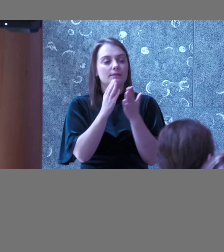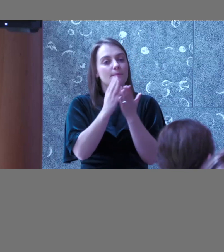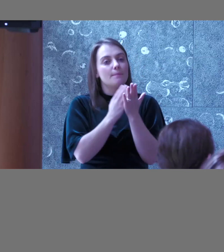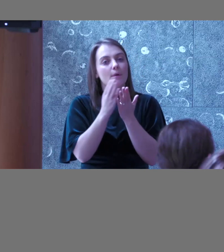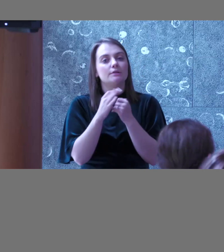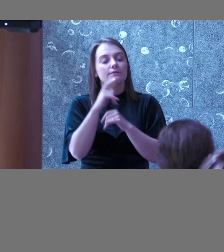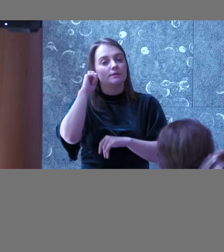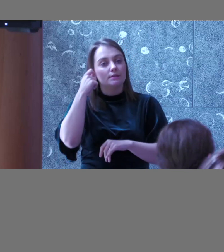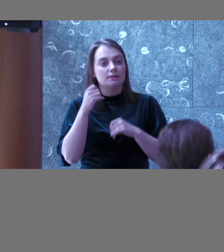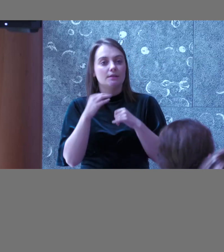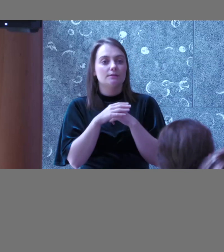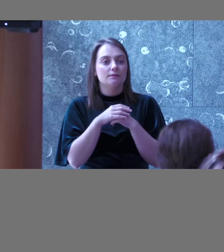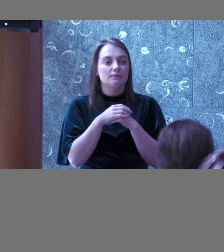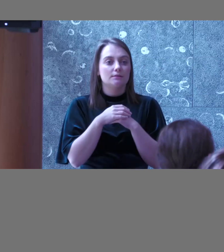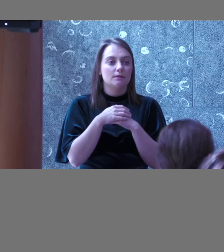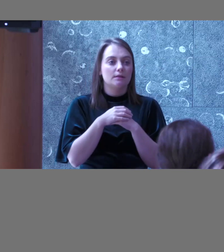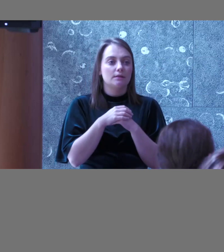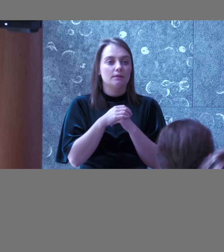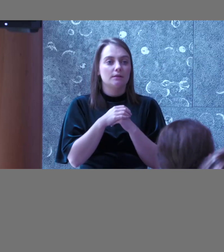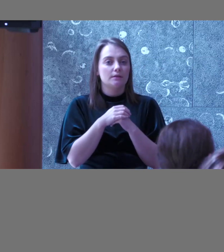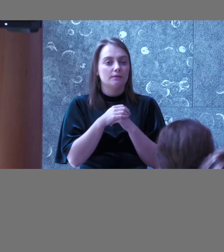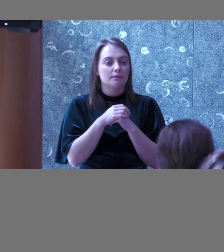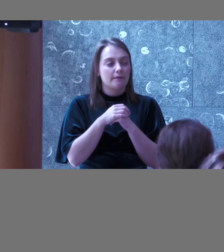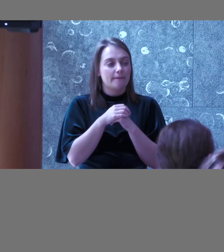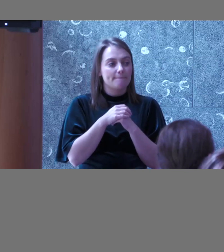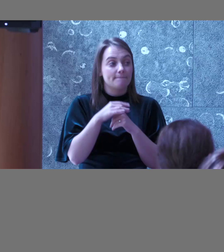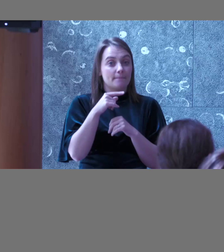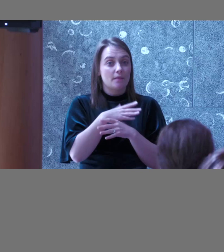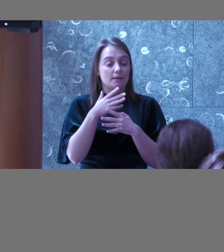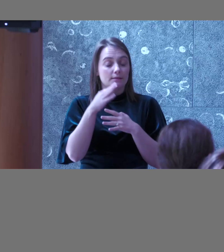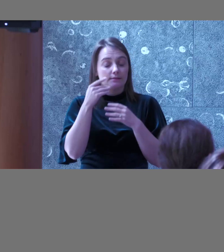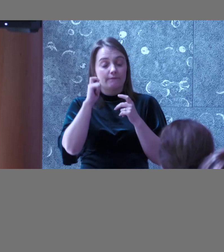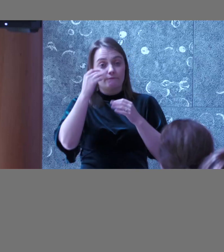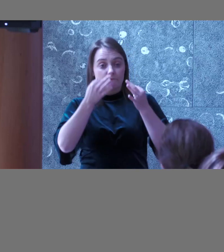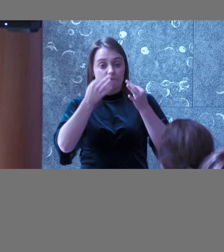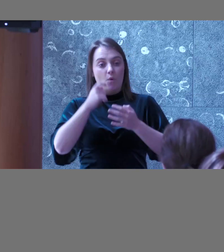of OGCAO formal test suite now that has made huge